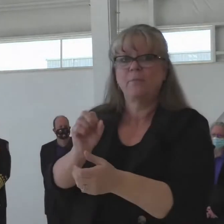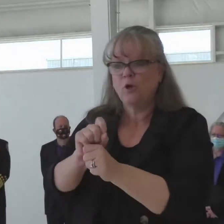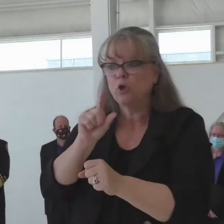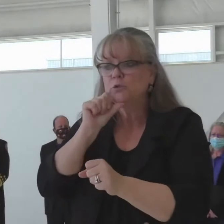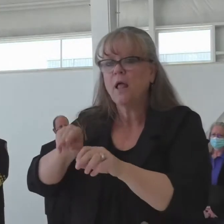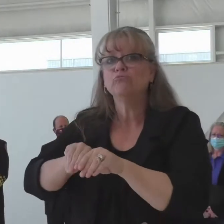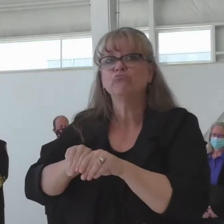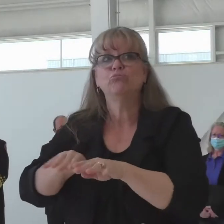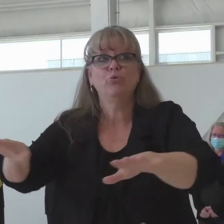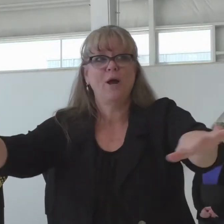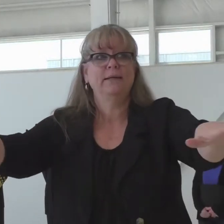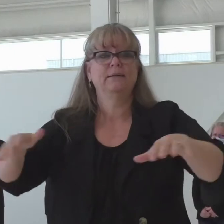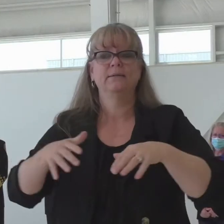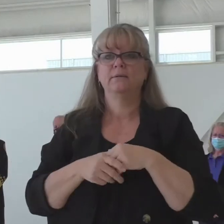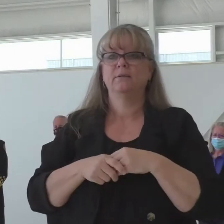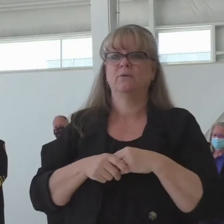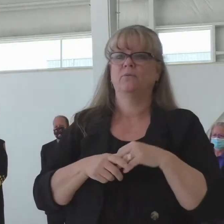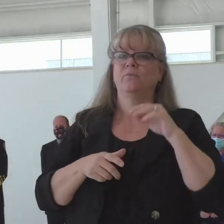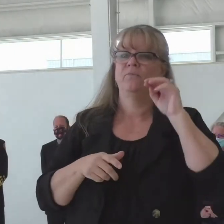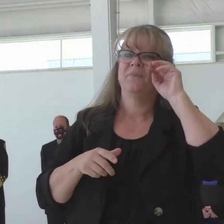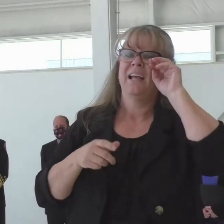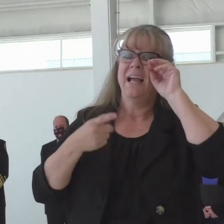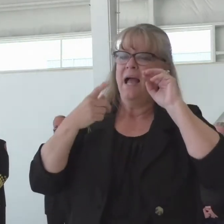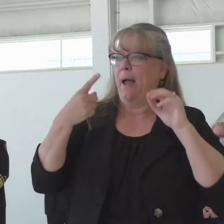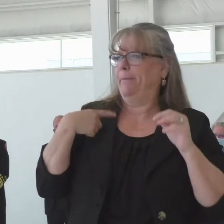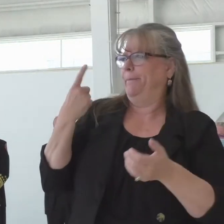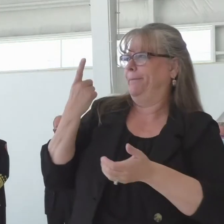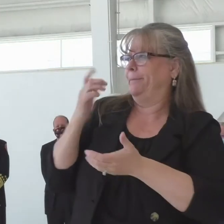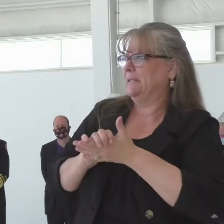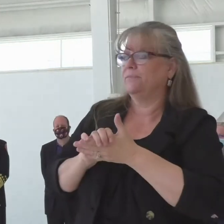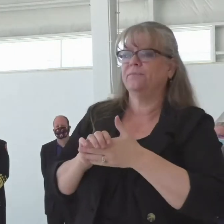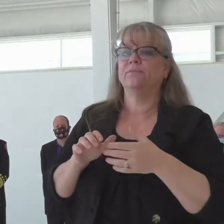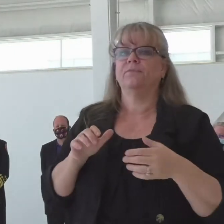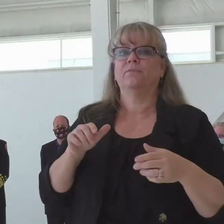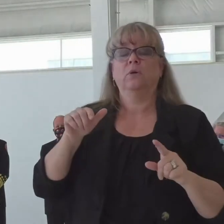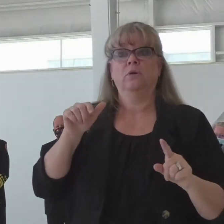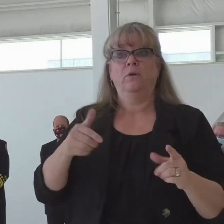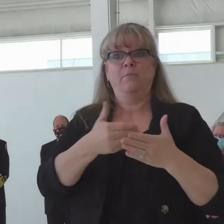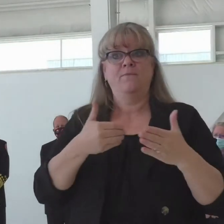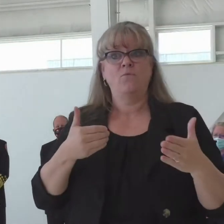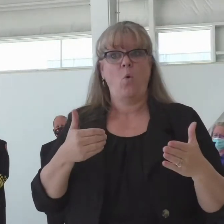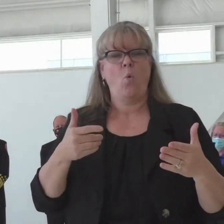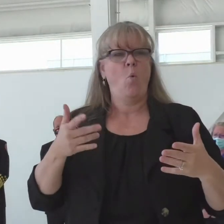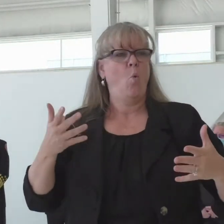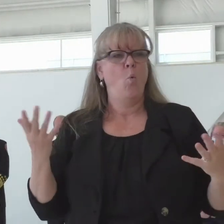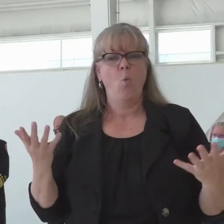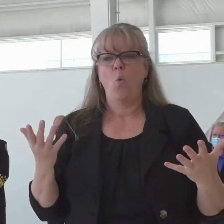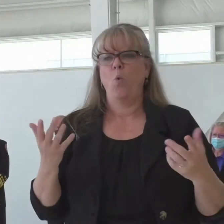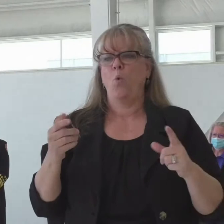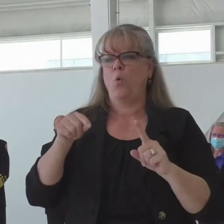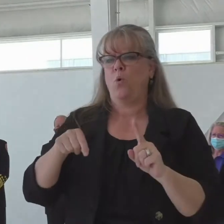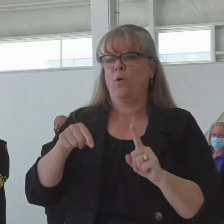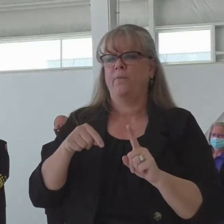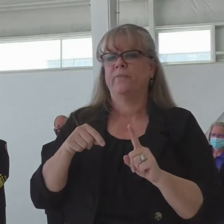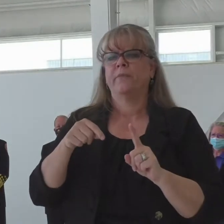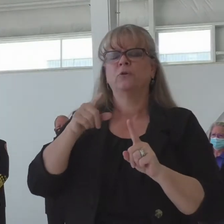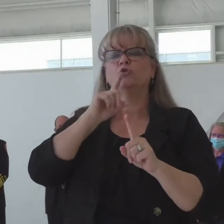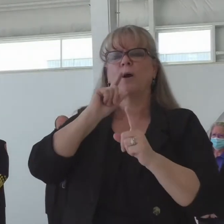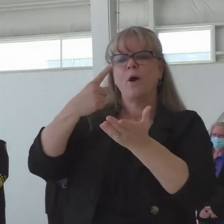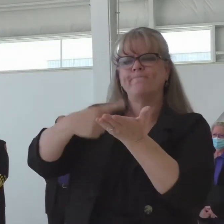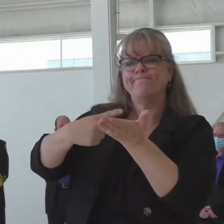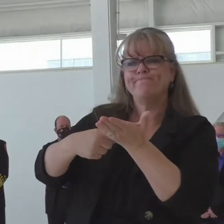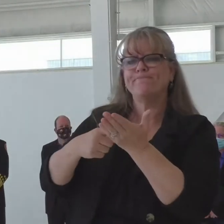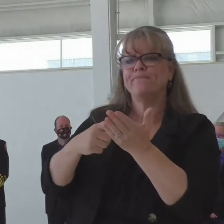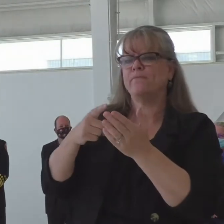and I think you may be perhaps one of the questions earlier about you know what are we doing we we talk about they talk a lot about prescribed fire and